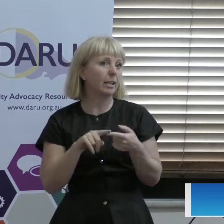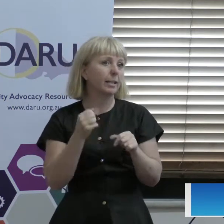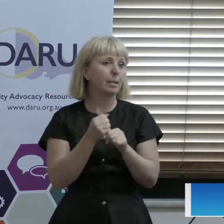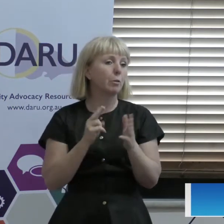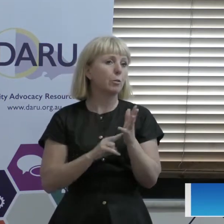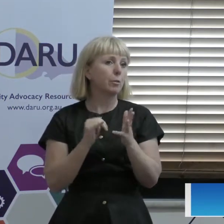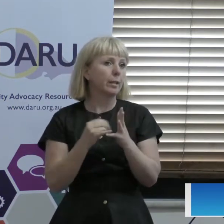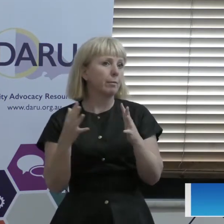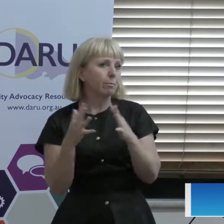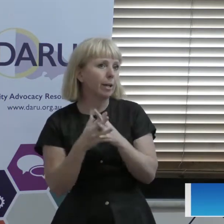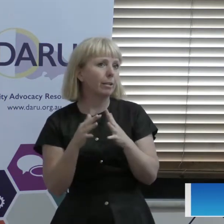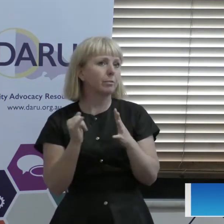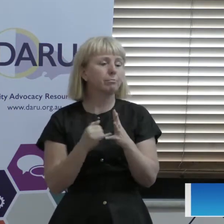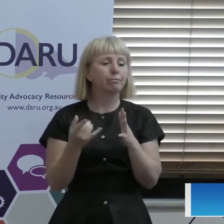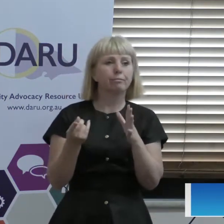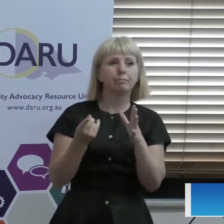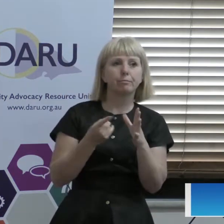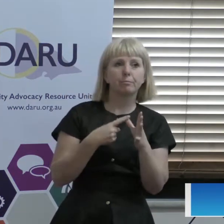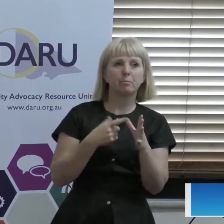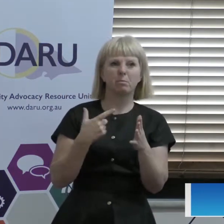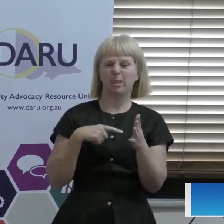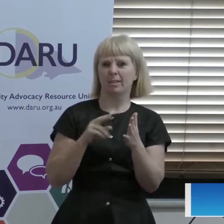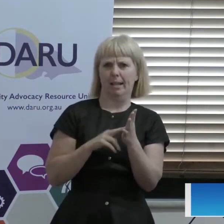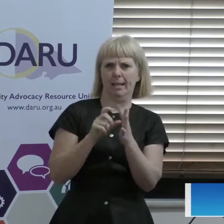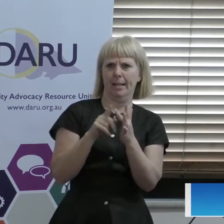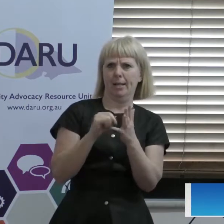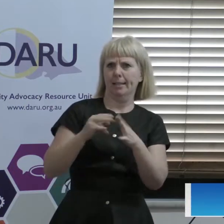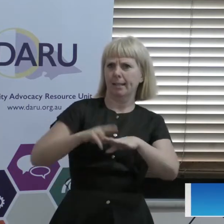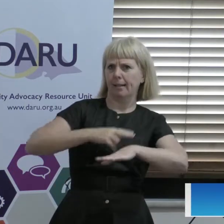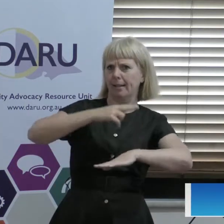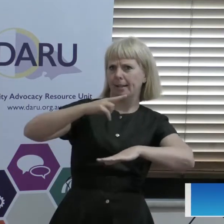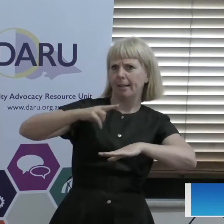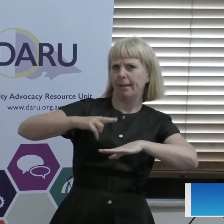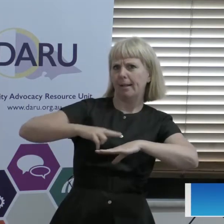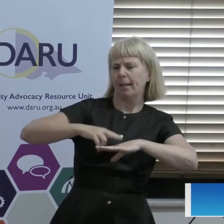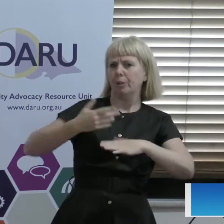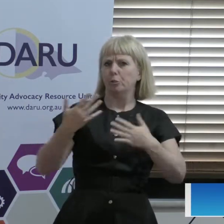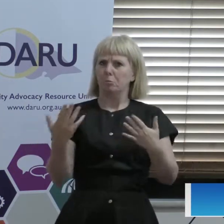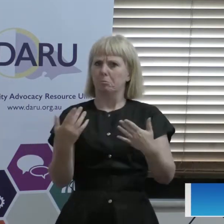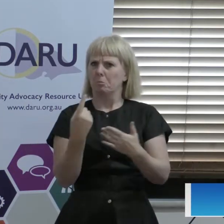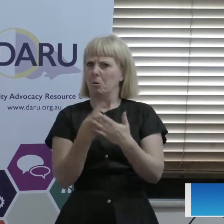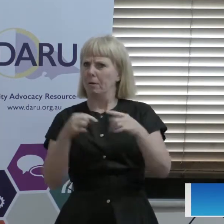equivalent just given the NDIS being national and the commission, you know, a few things are nationally.